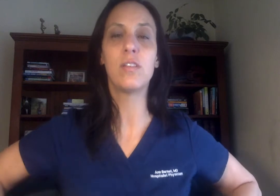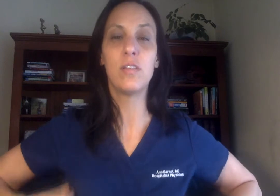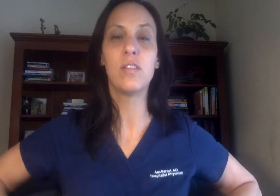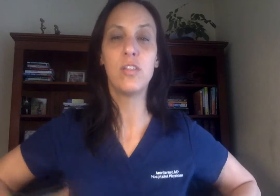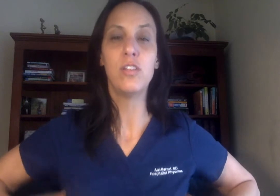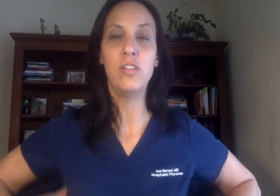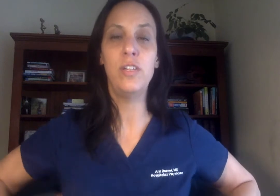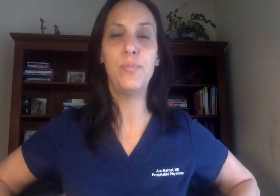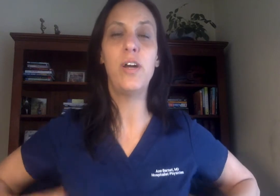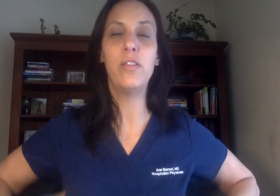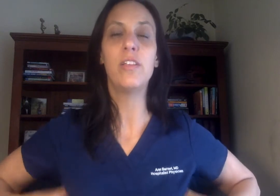Deep breath.